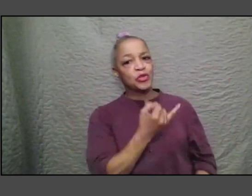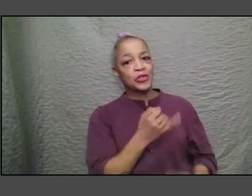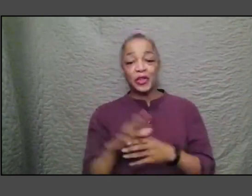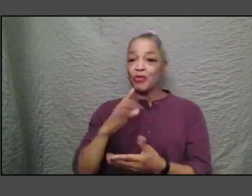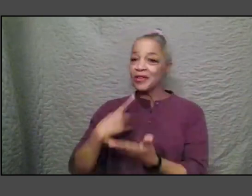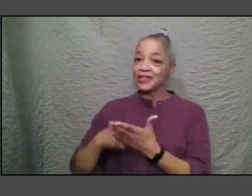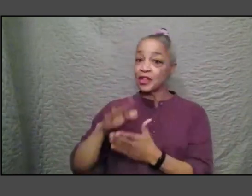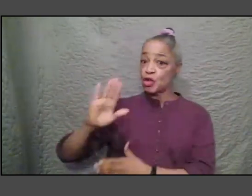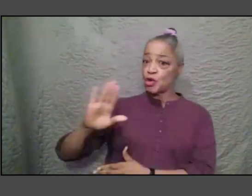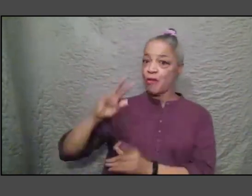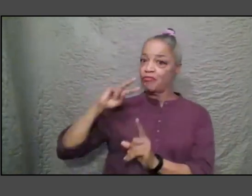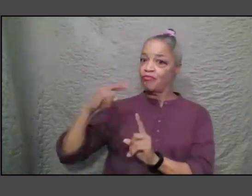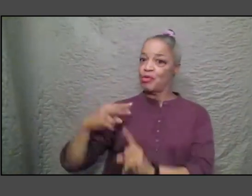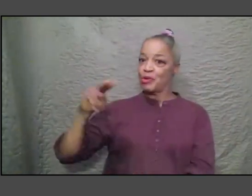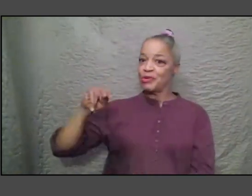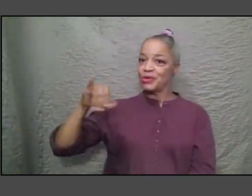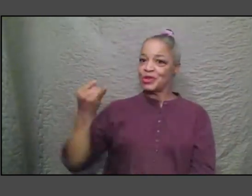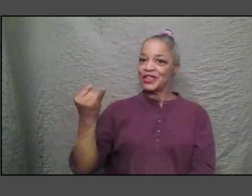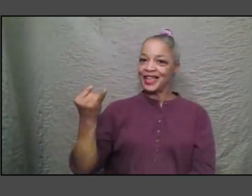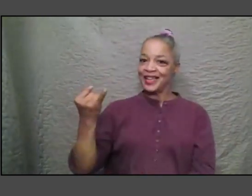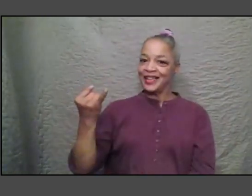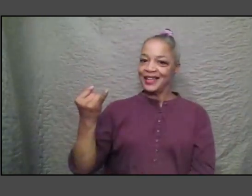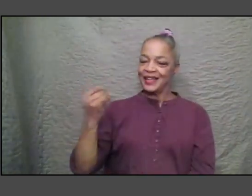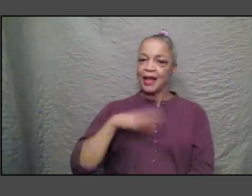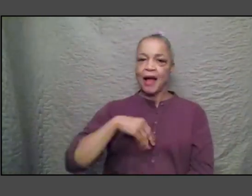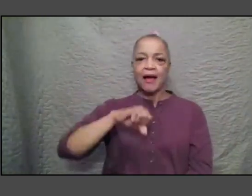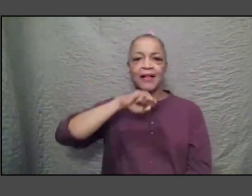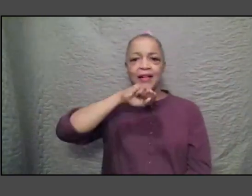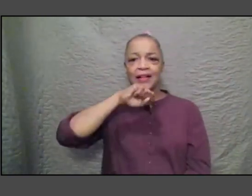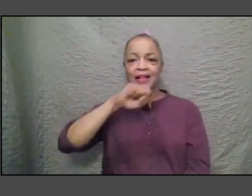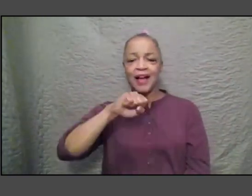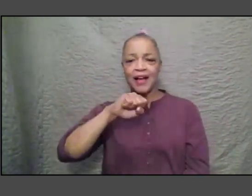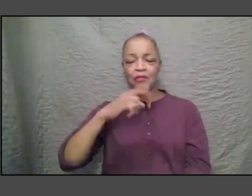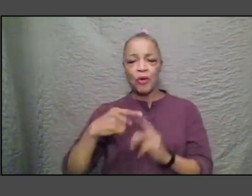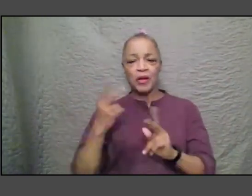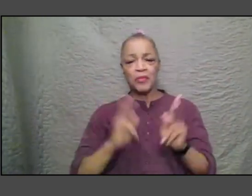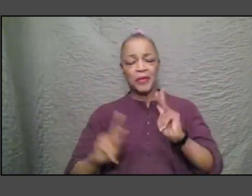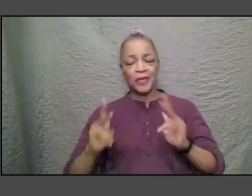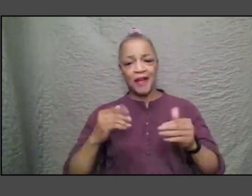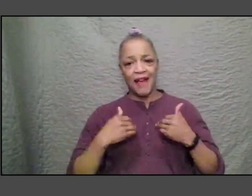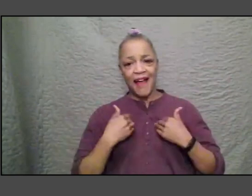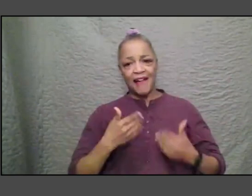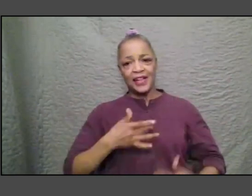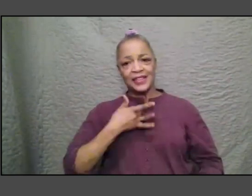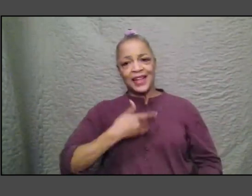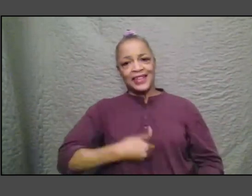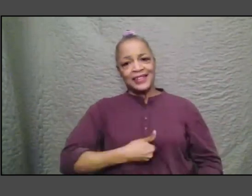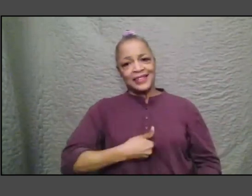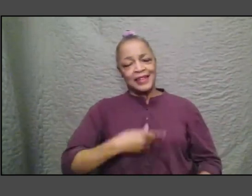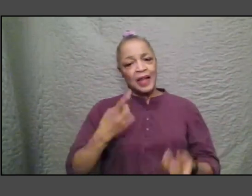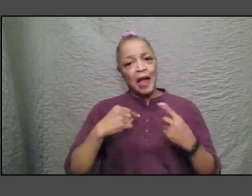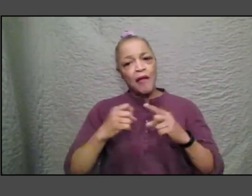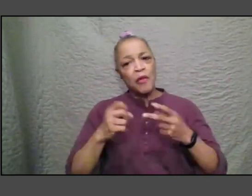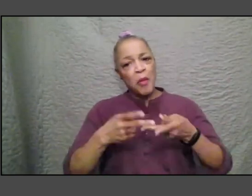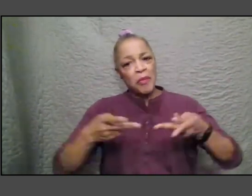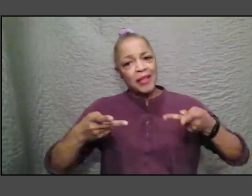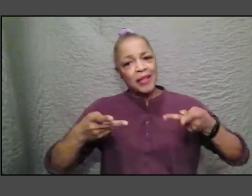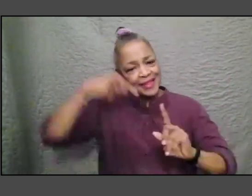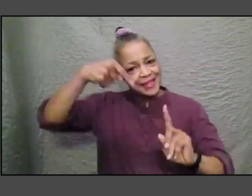but i you know i love when people have a a sense that they come from a place and it means something so i'd love